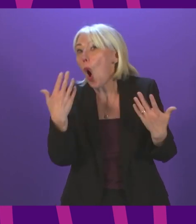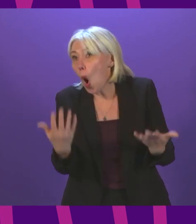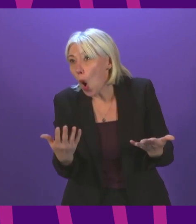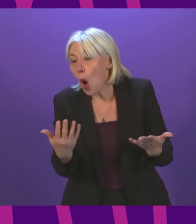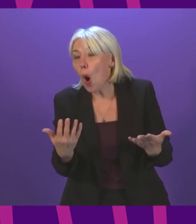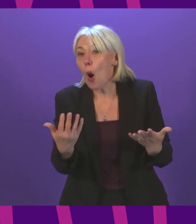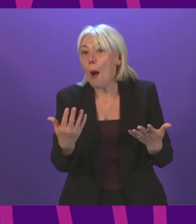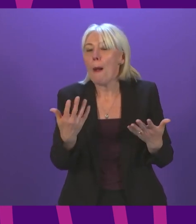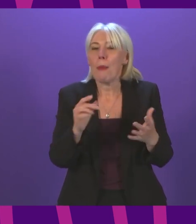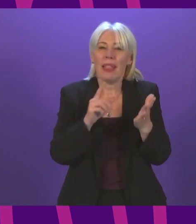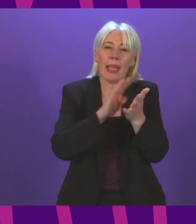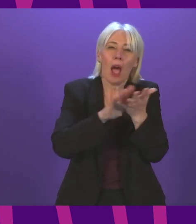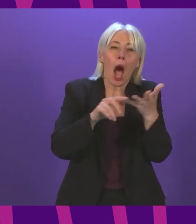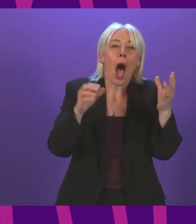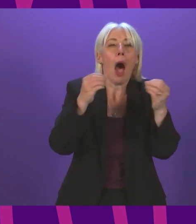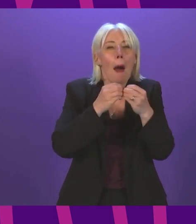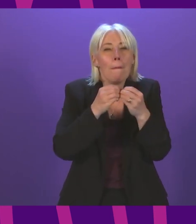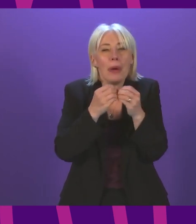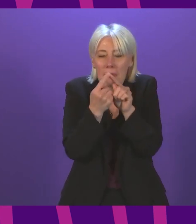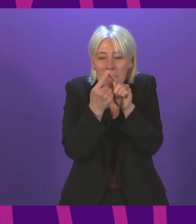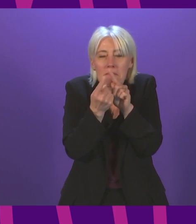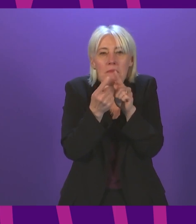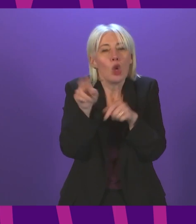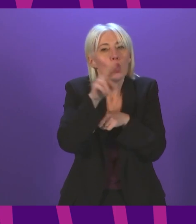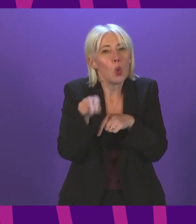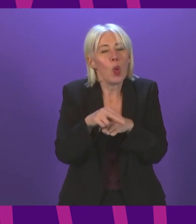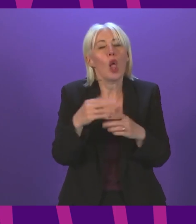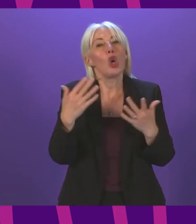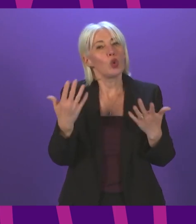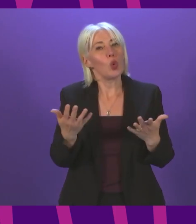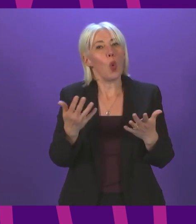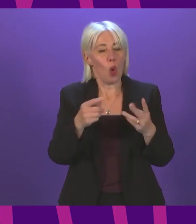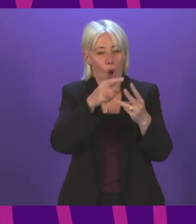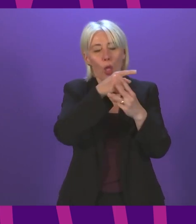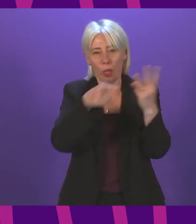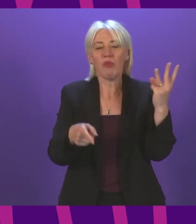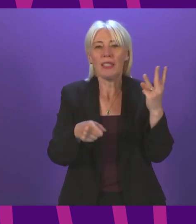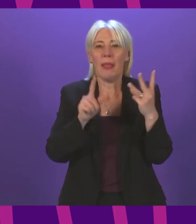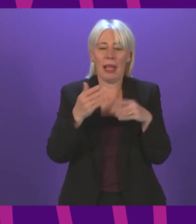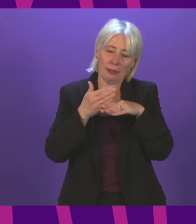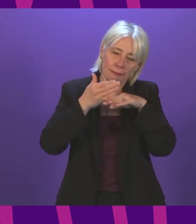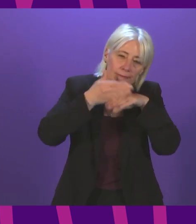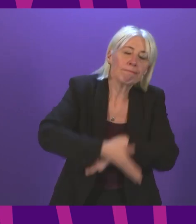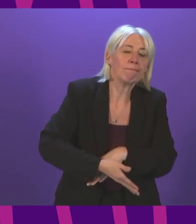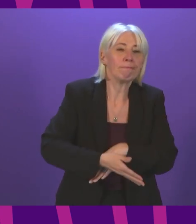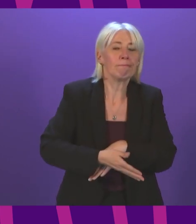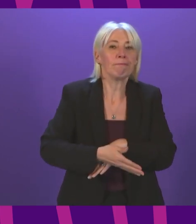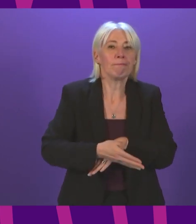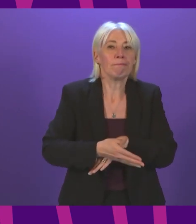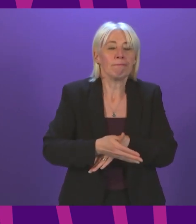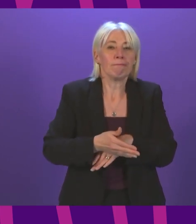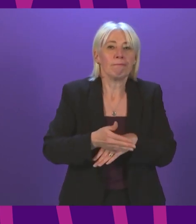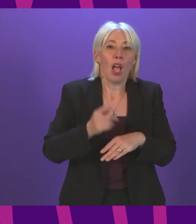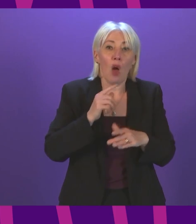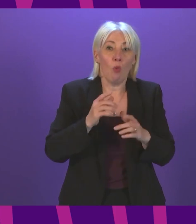be at hubs around a school premise. So all of that is part of the efforts that are underway and will